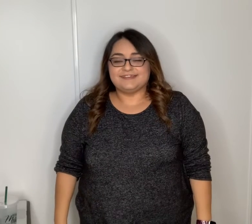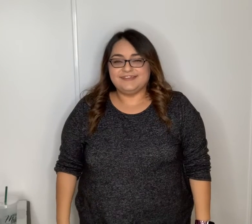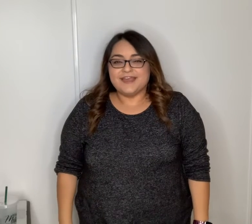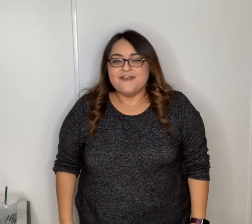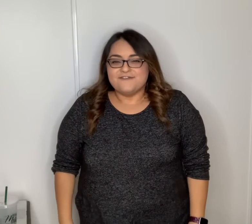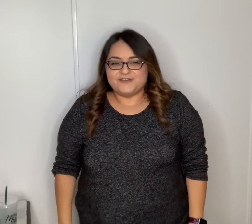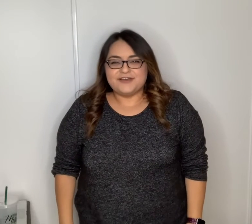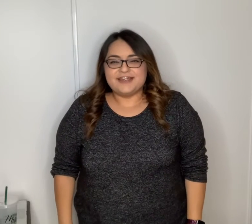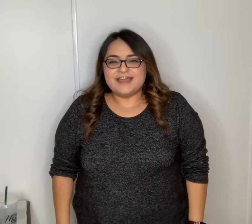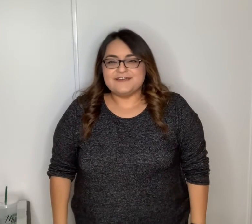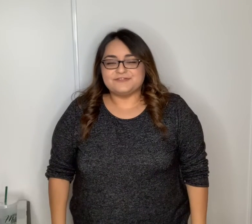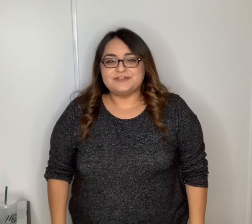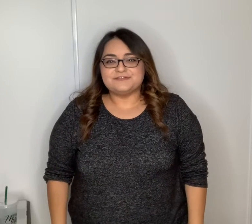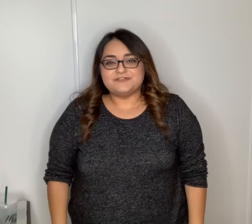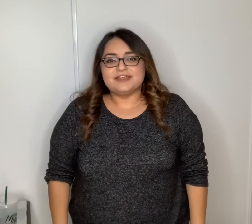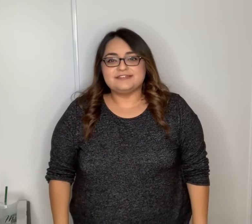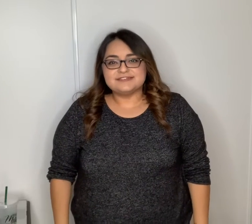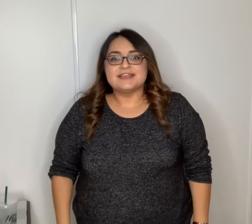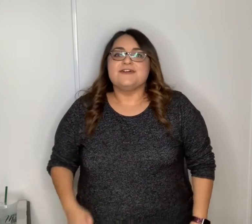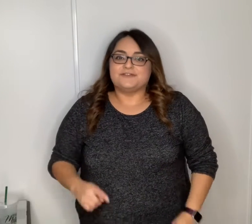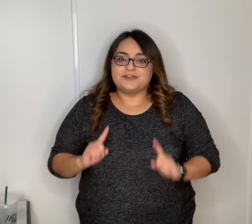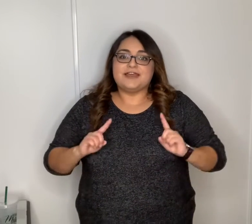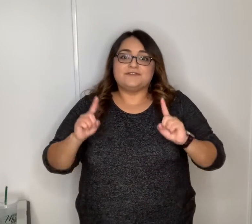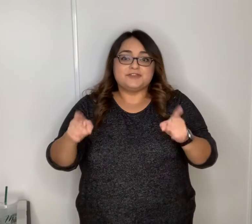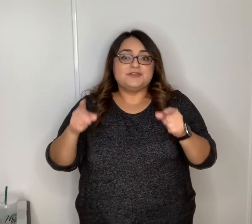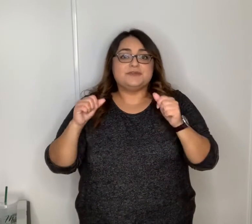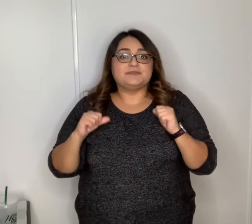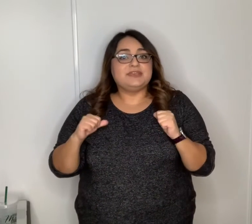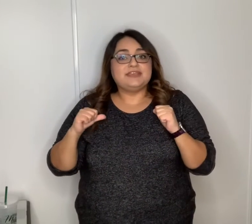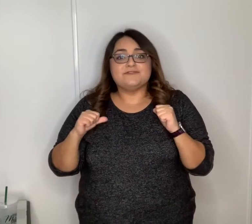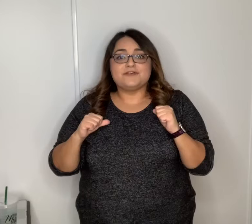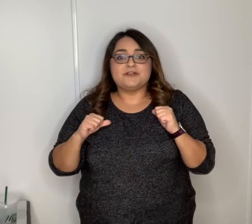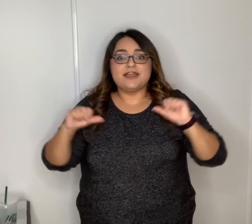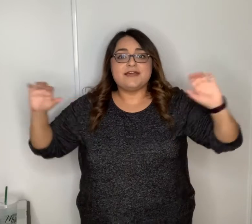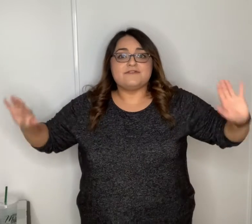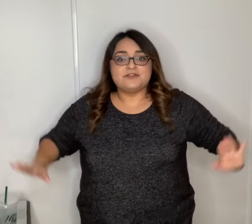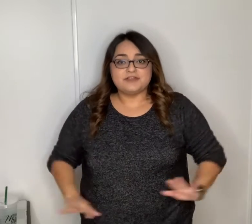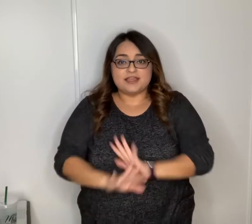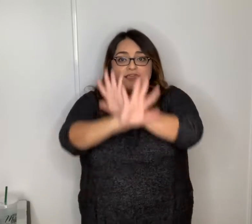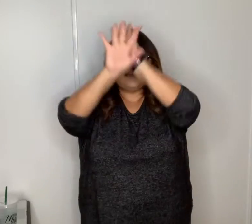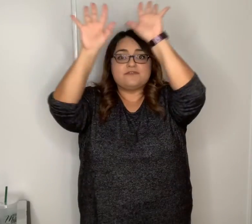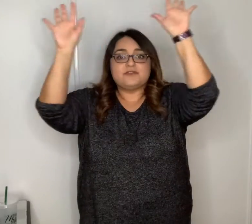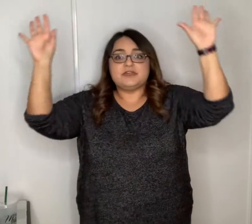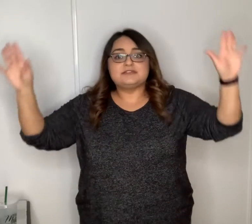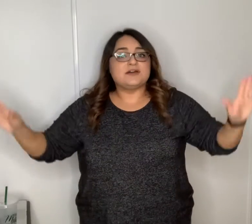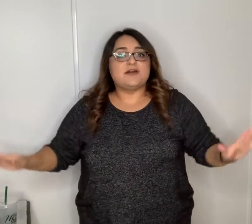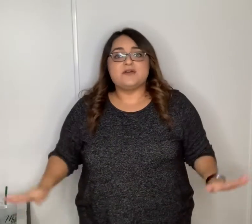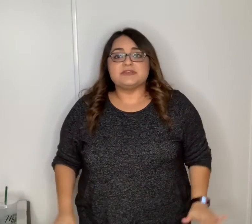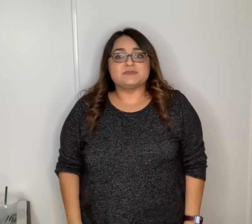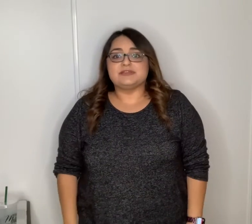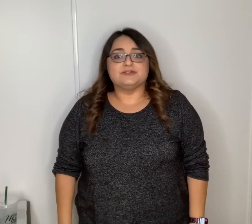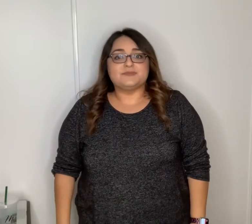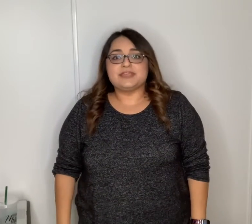forever friends forever you and me forever ever and always will be